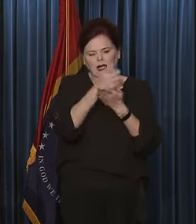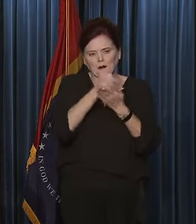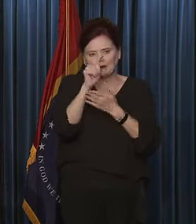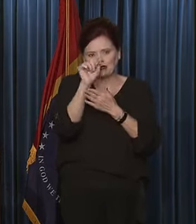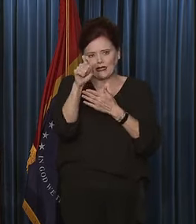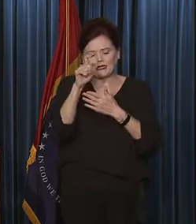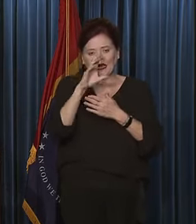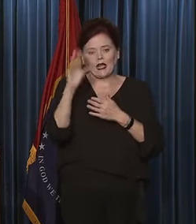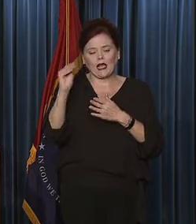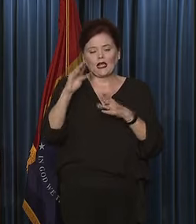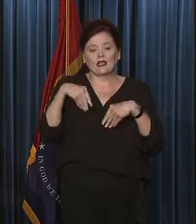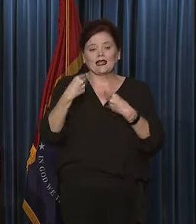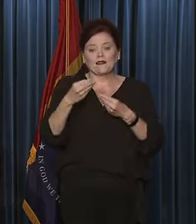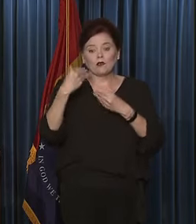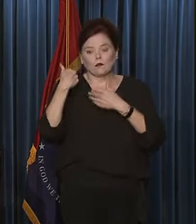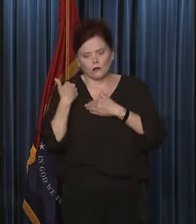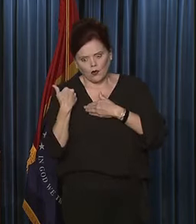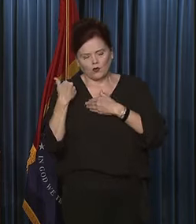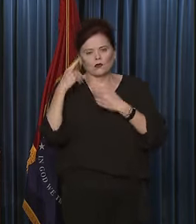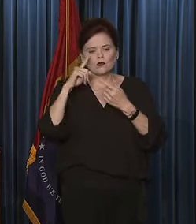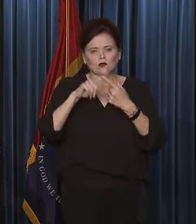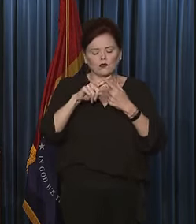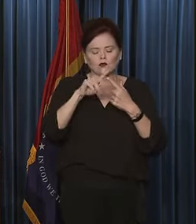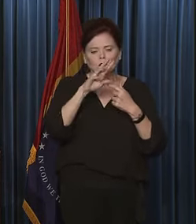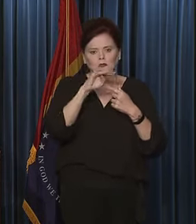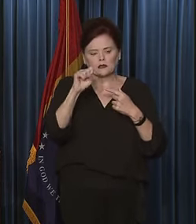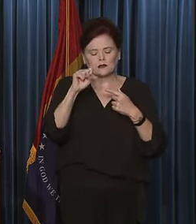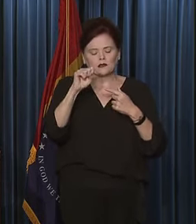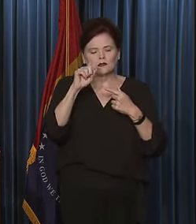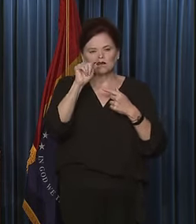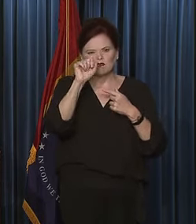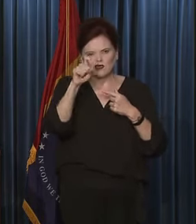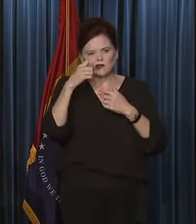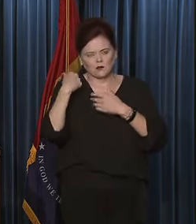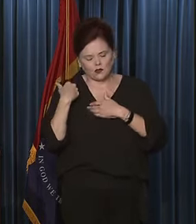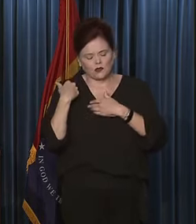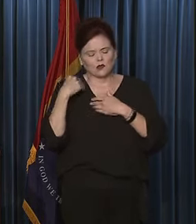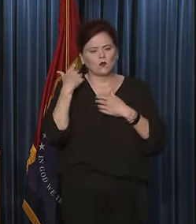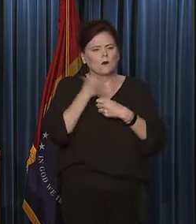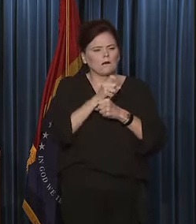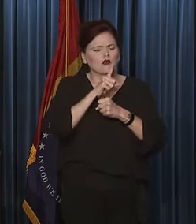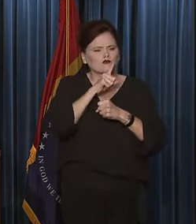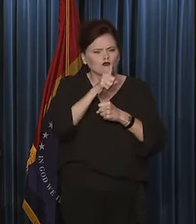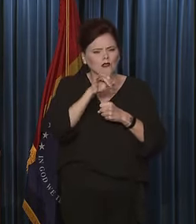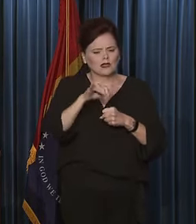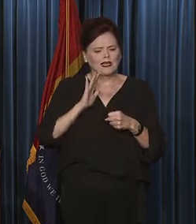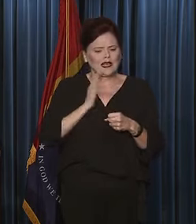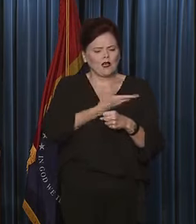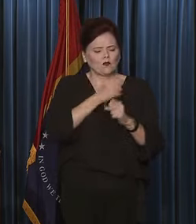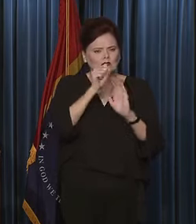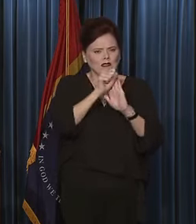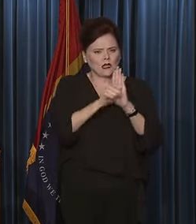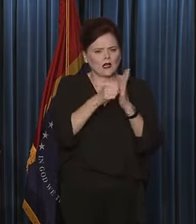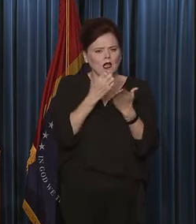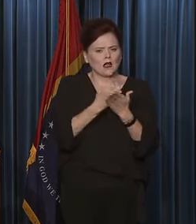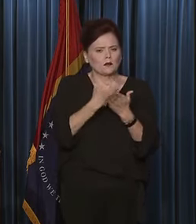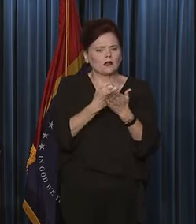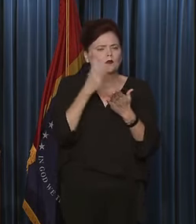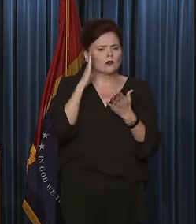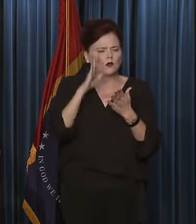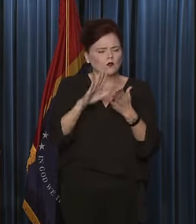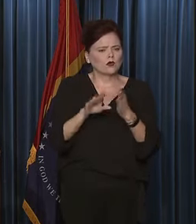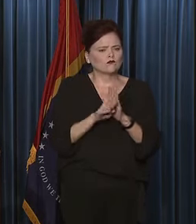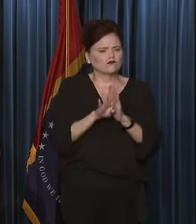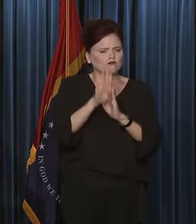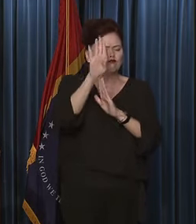burden on Mississippians across the board is the best way to ensure our state's economic prosperity.